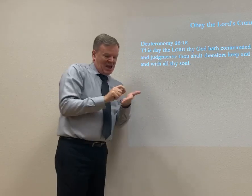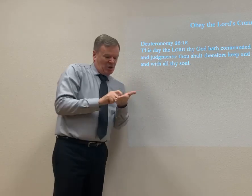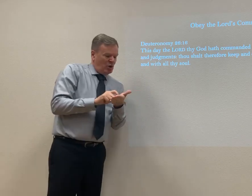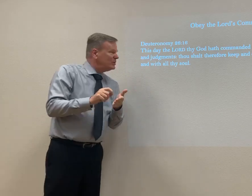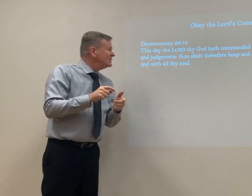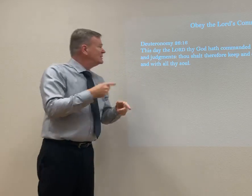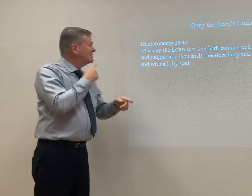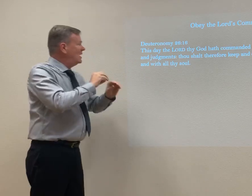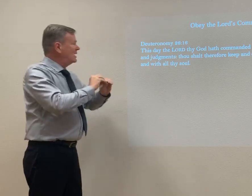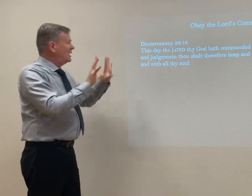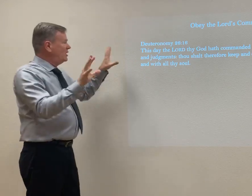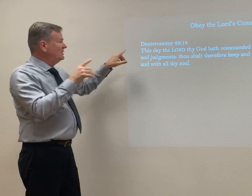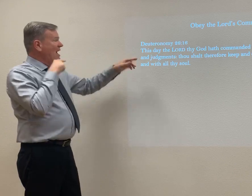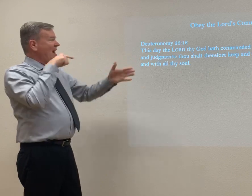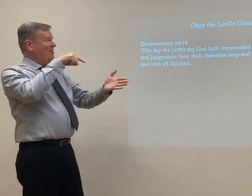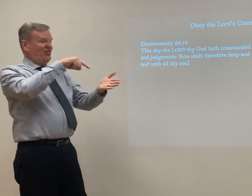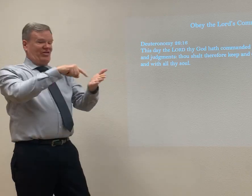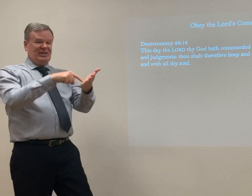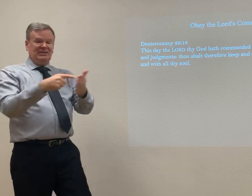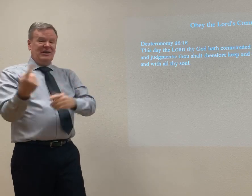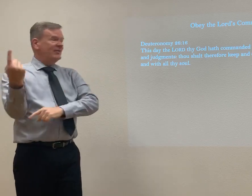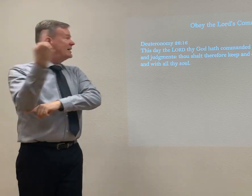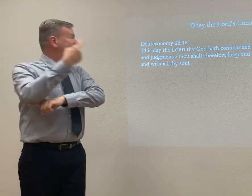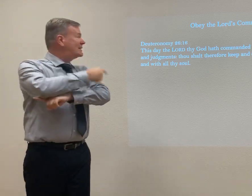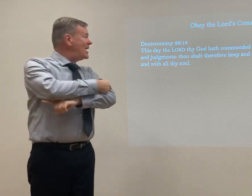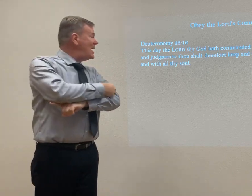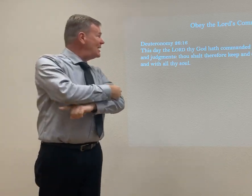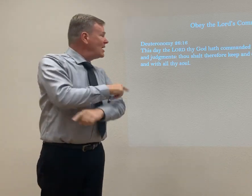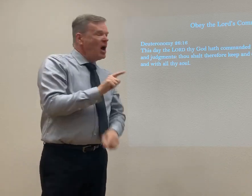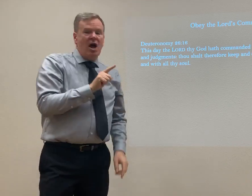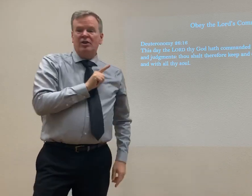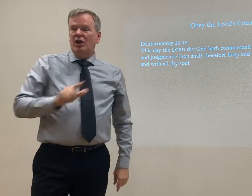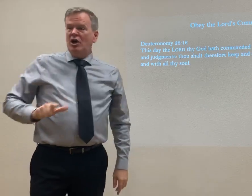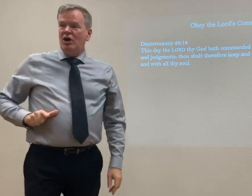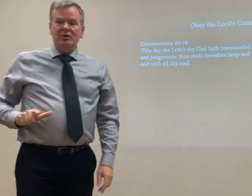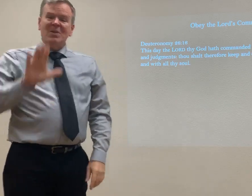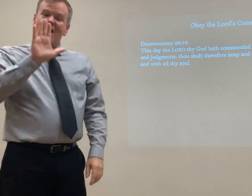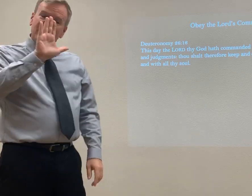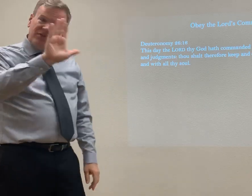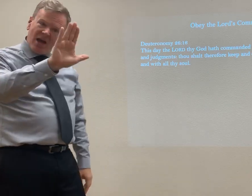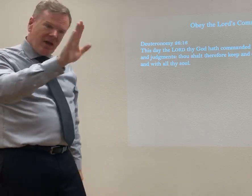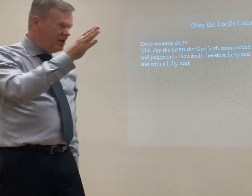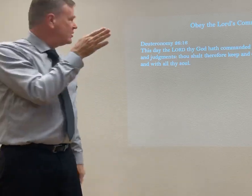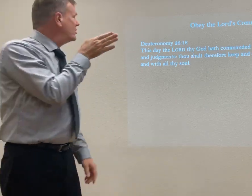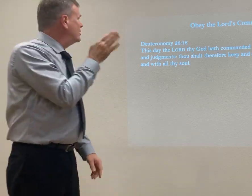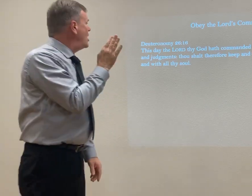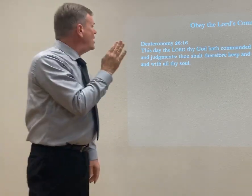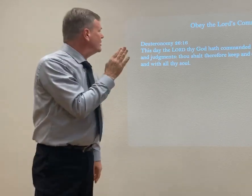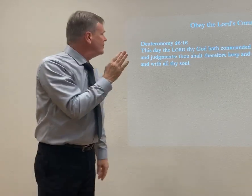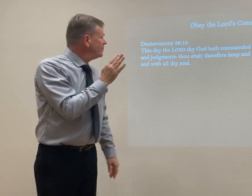ones. And in this, he wrote, This day, the Lord thy God,